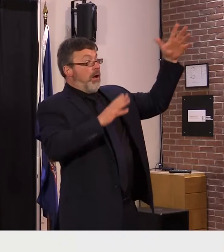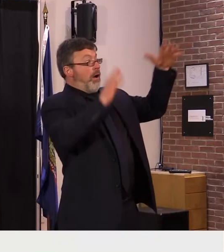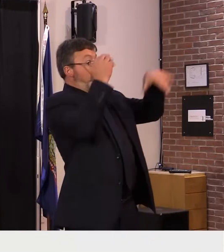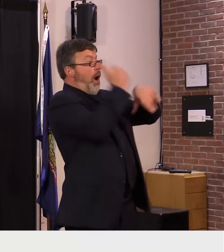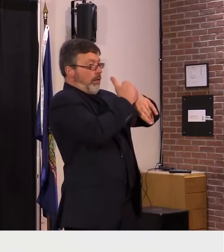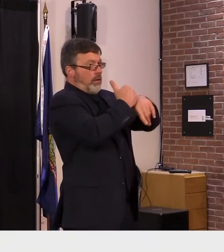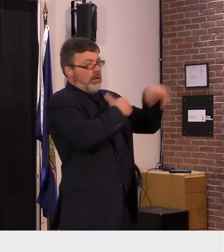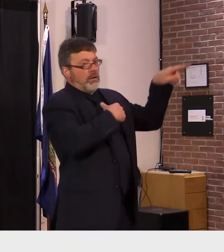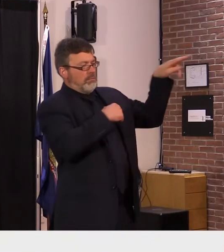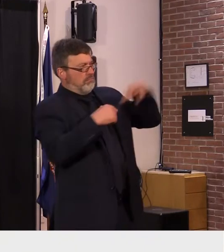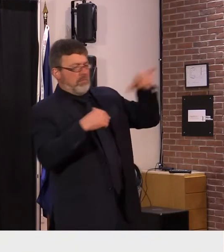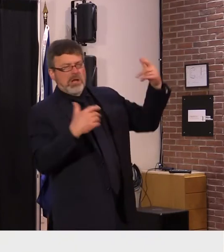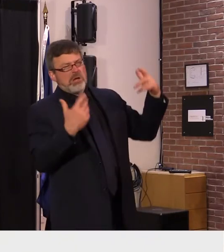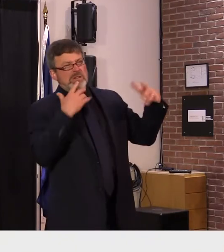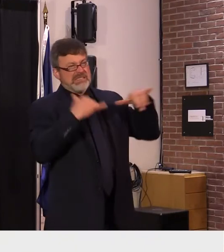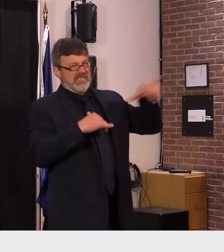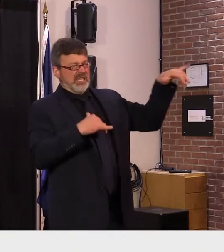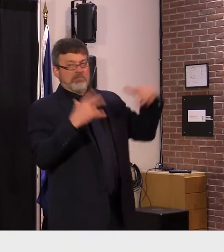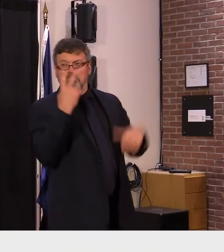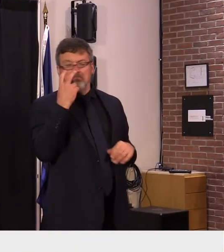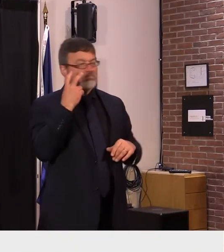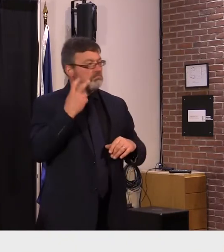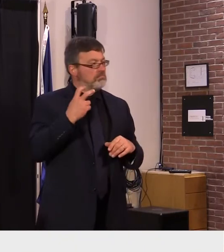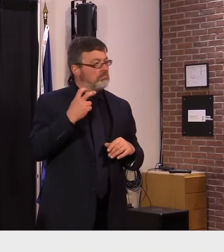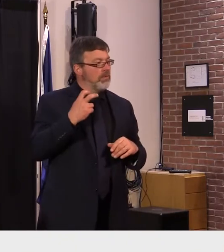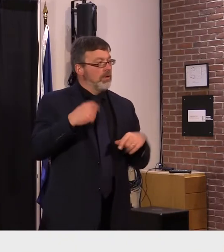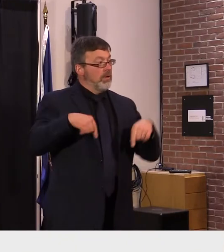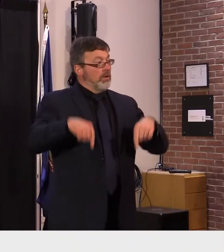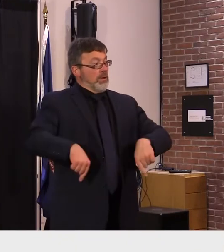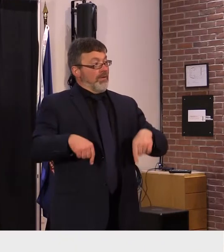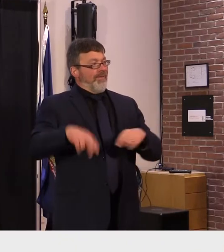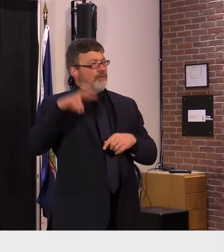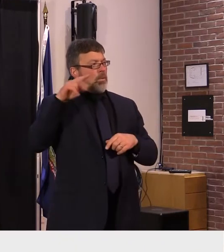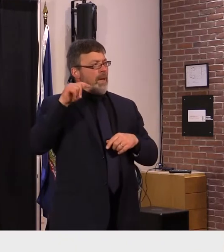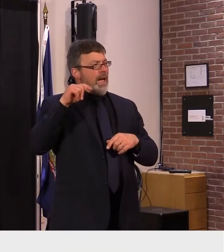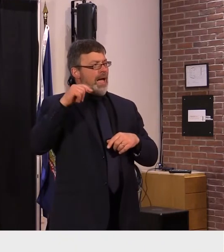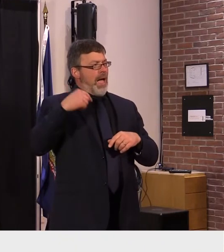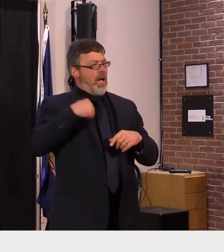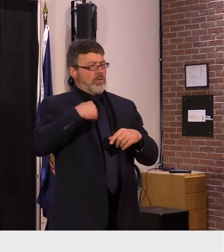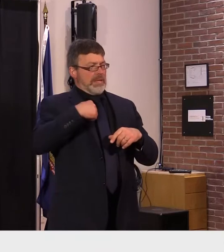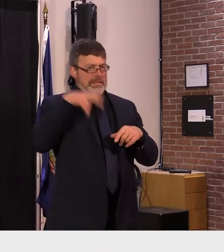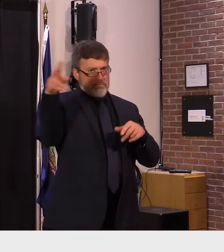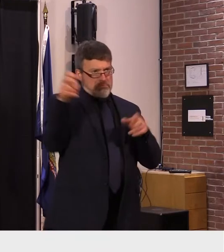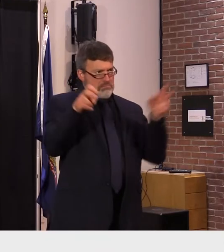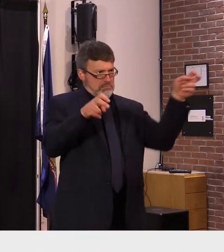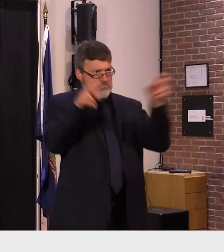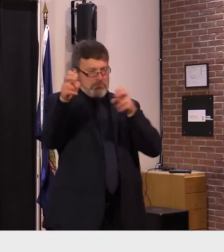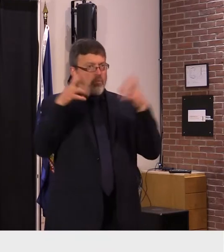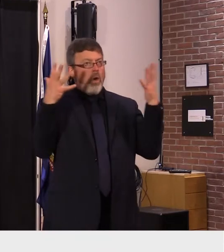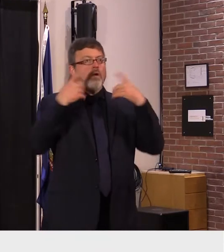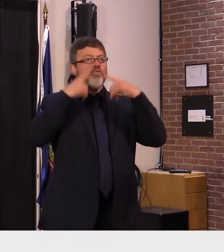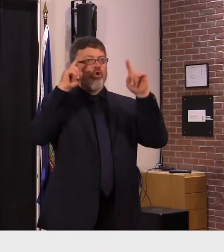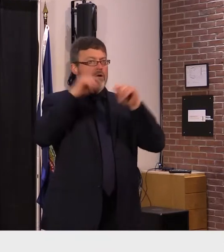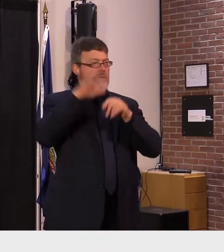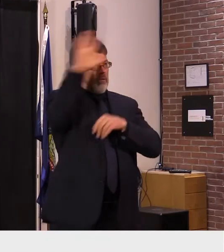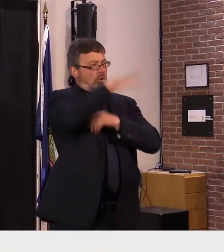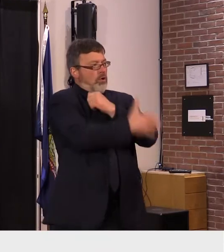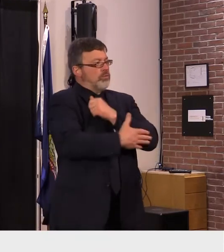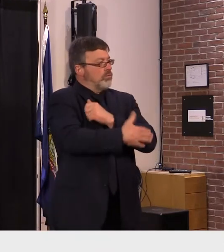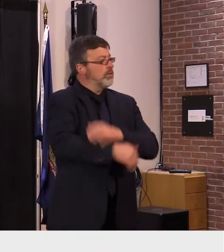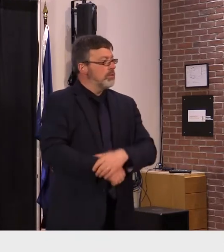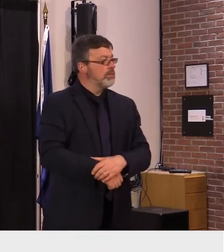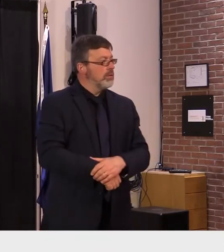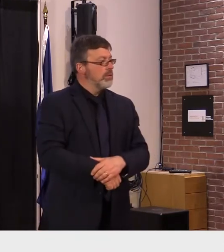think uh should be replicated on a national basis all right we're going to go to the phones